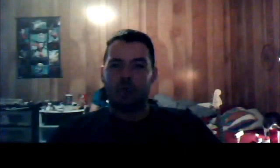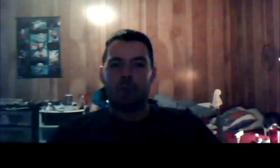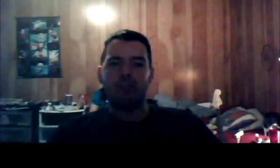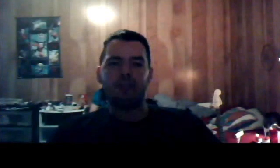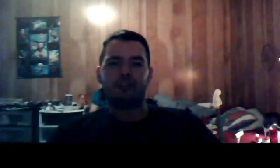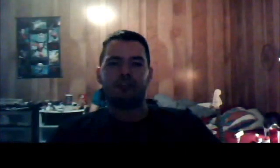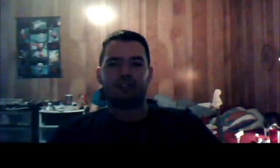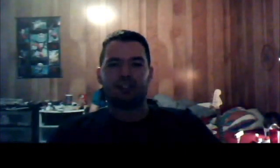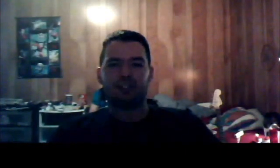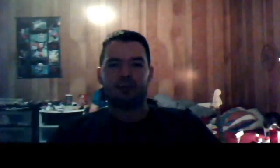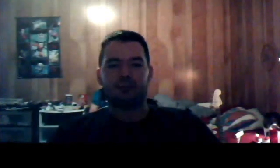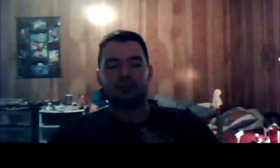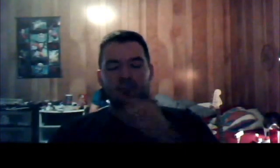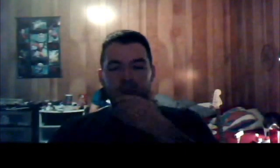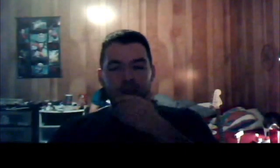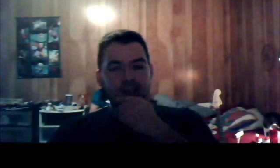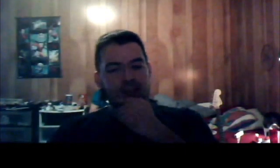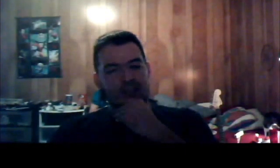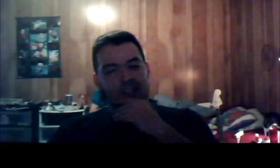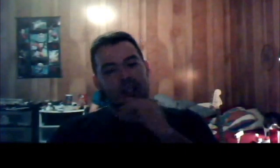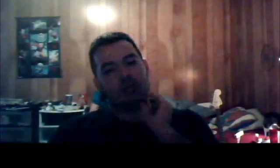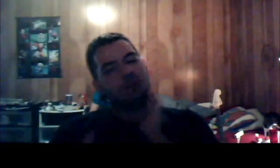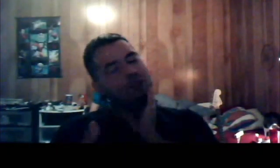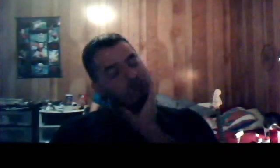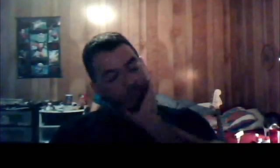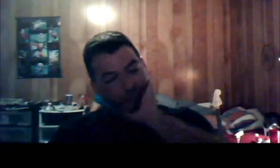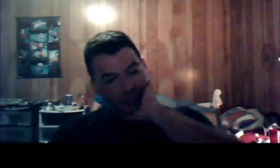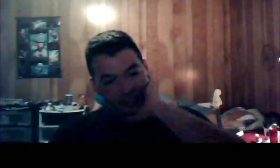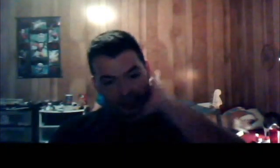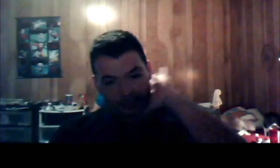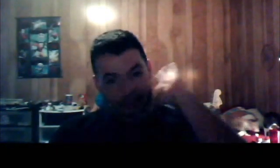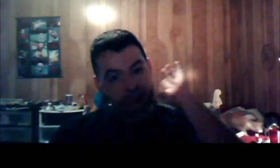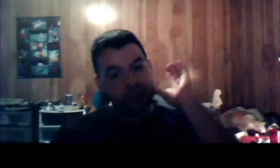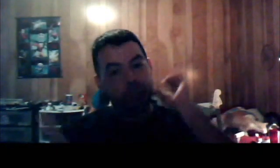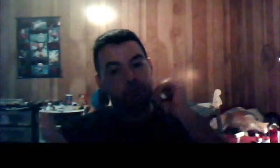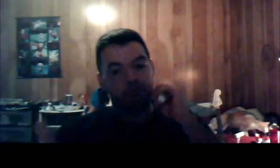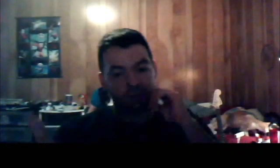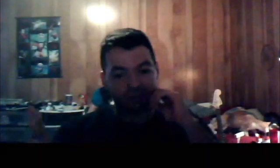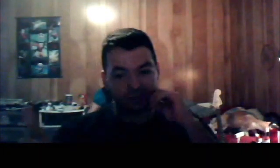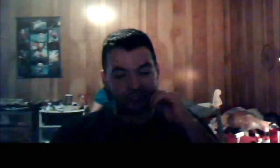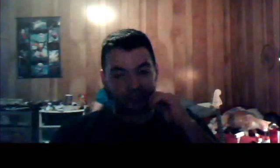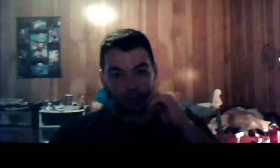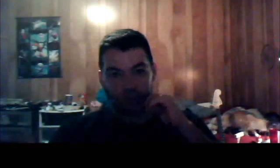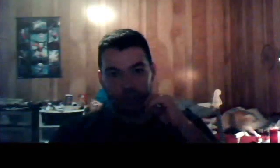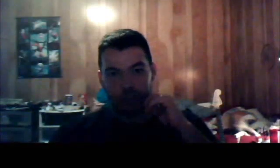Matrix thing. I don't know if you all remember the scene in the Matrix that was released later on.